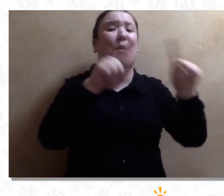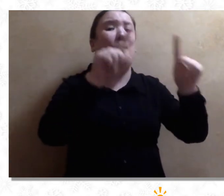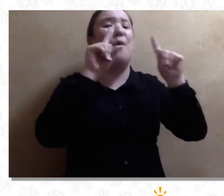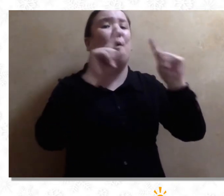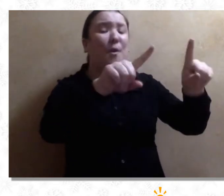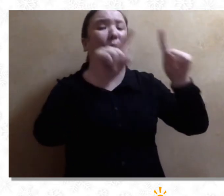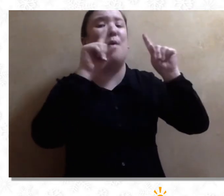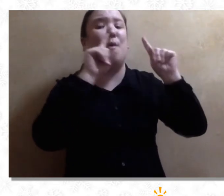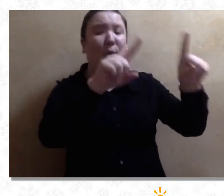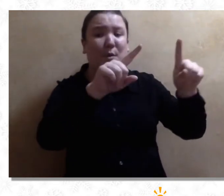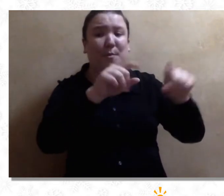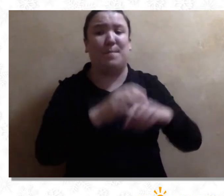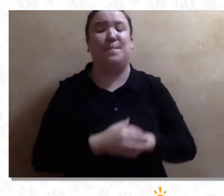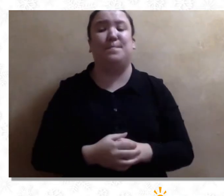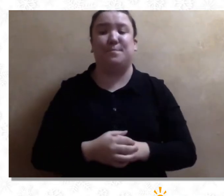to the store.